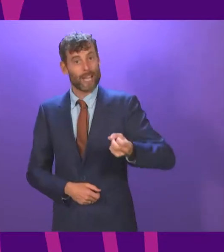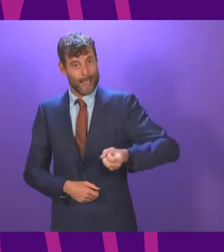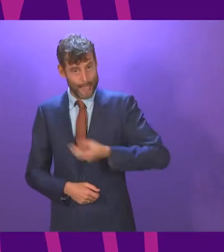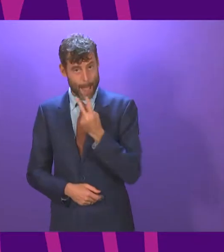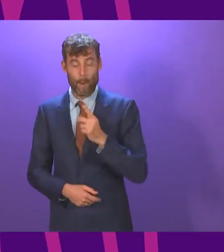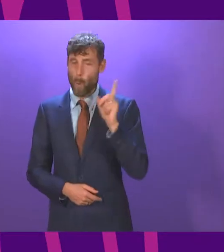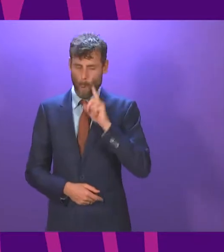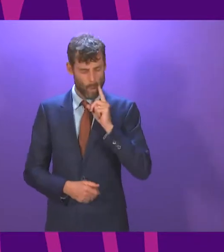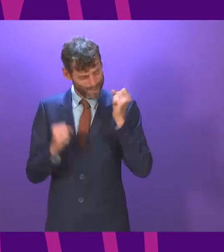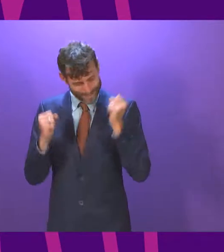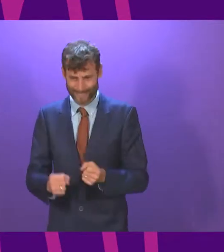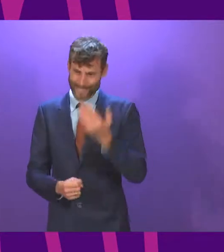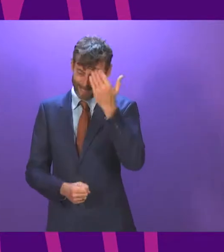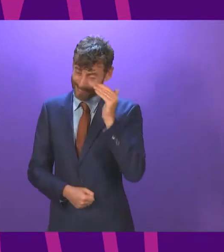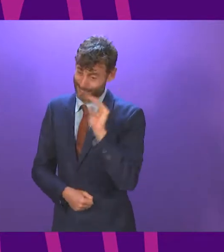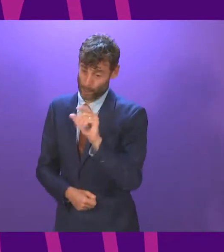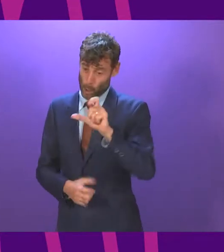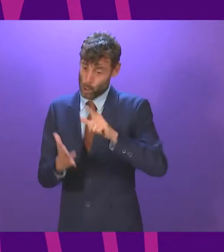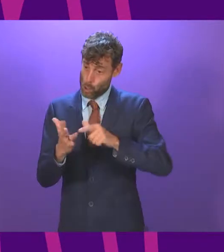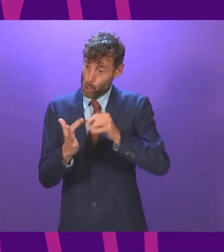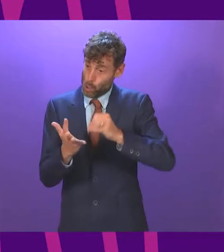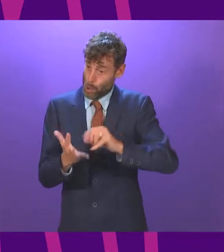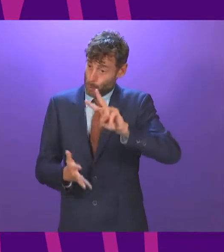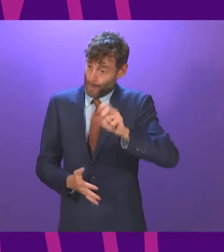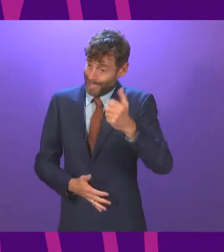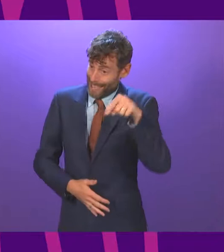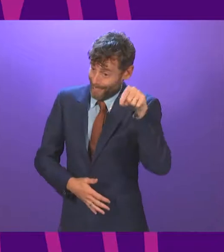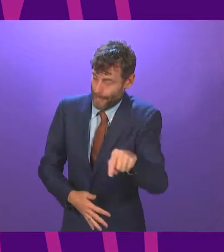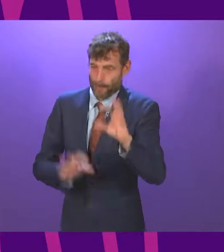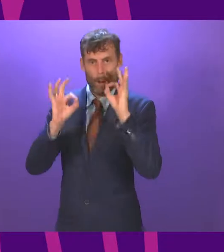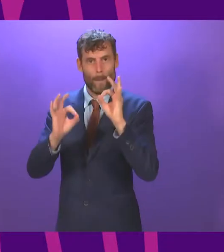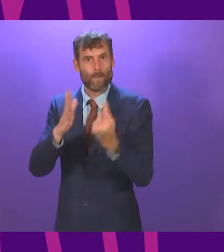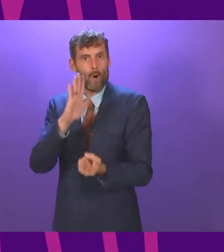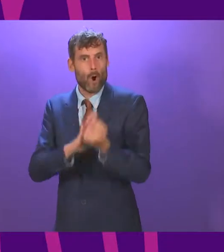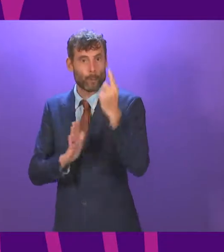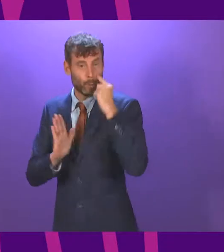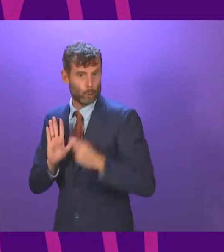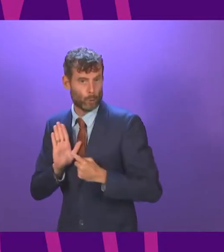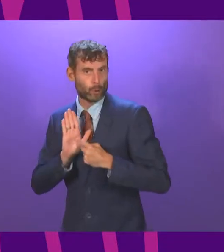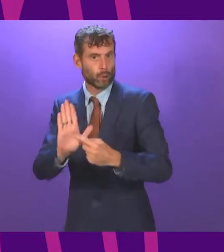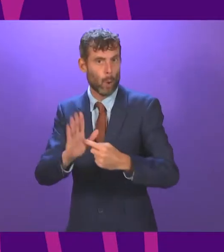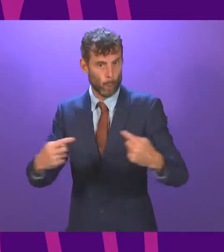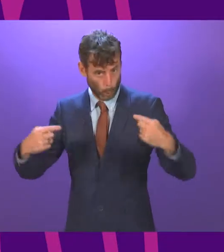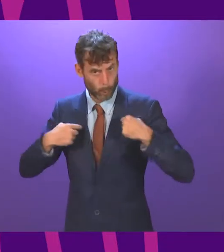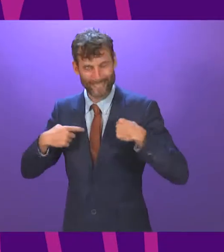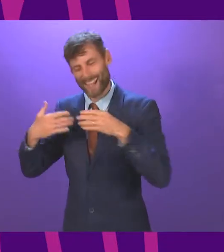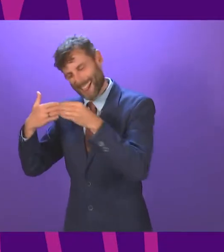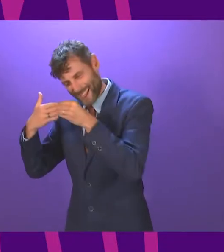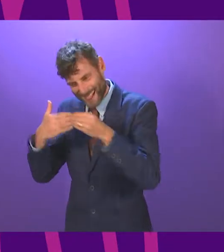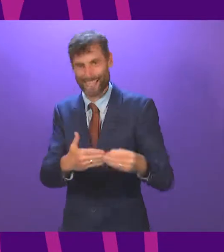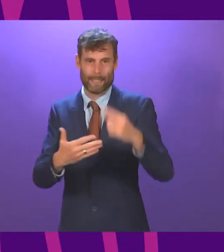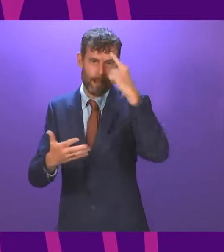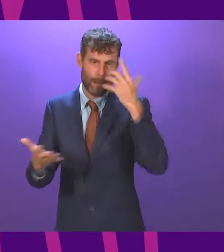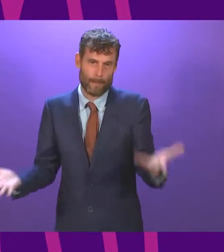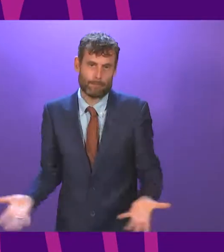COP26 to show leadership when tackling the climate emergency and deliver a just transition with thousands